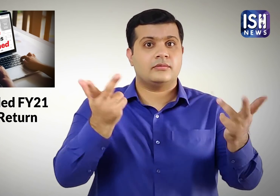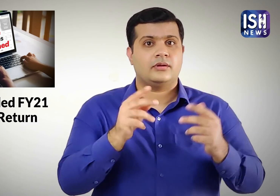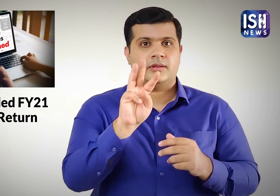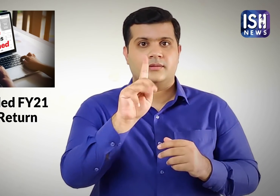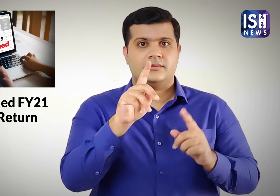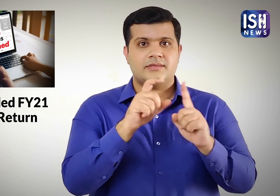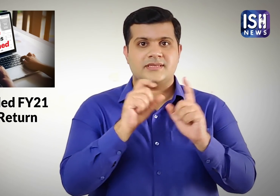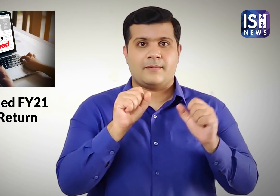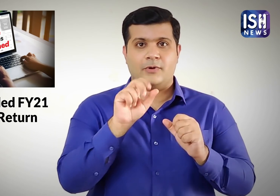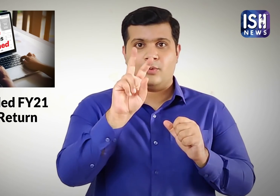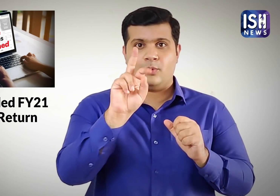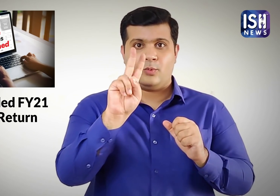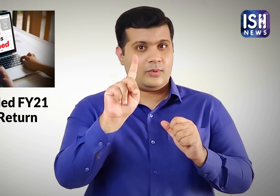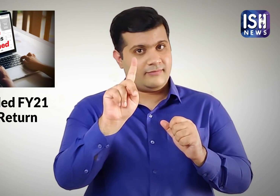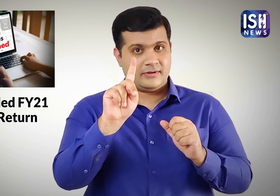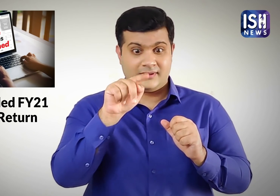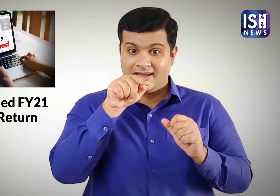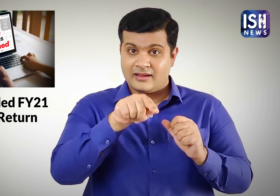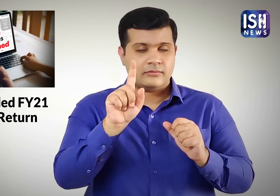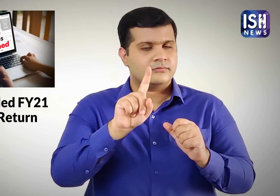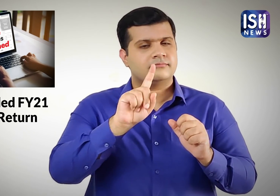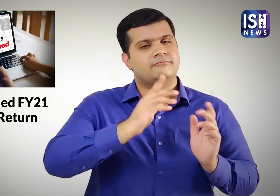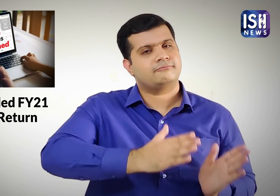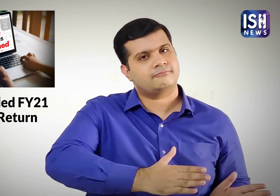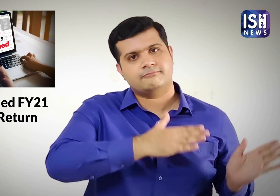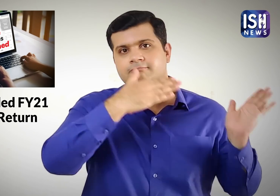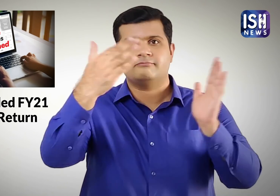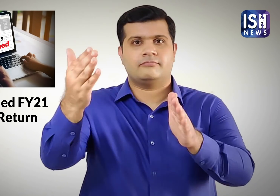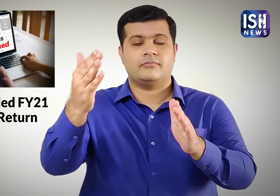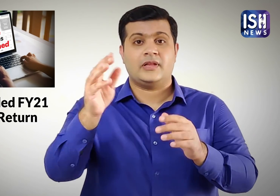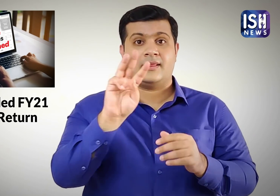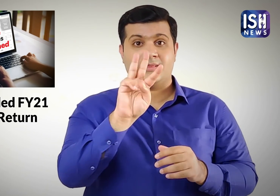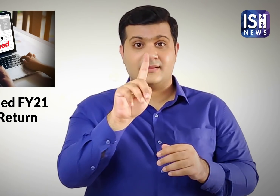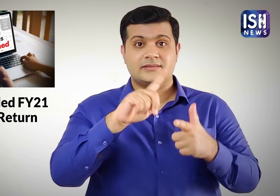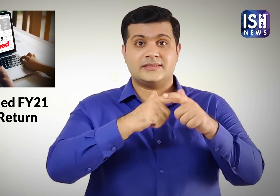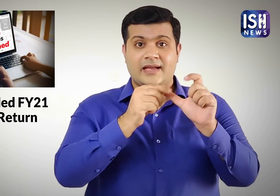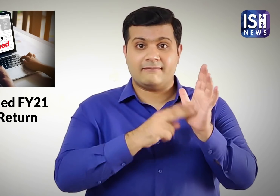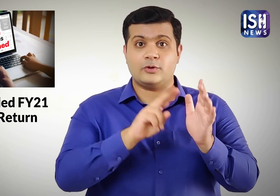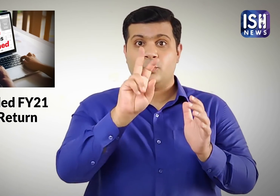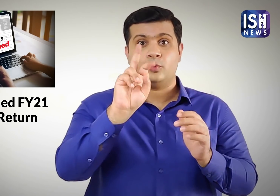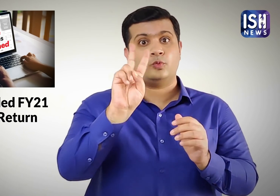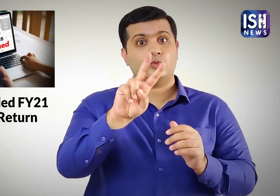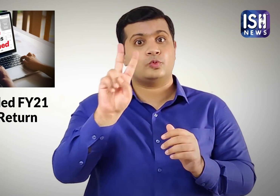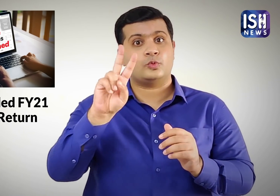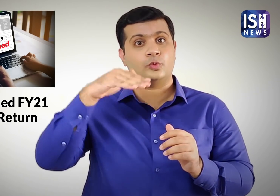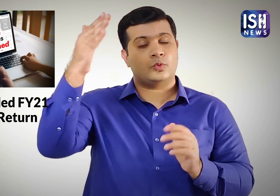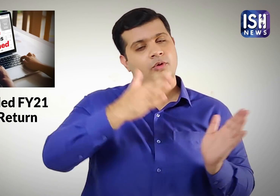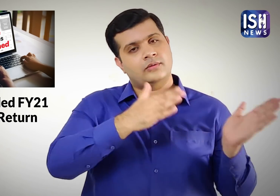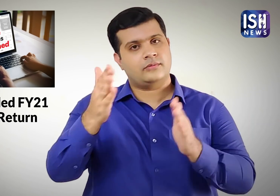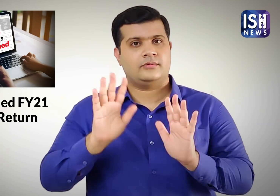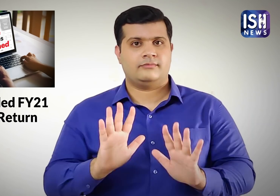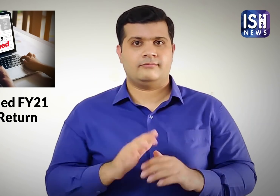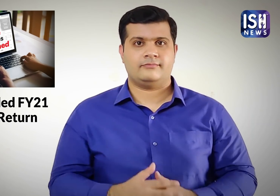was 31st December 2021. This has now been extended to 31st January 2022.